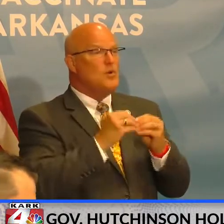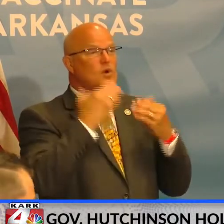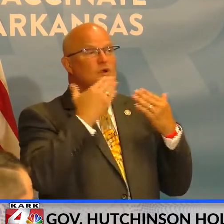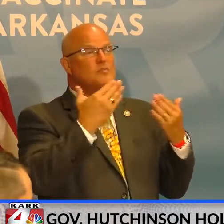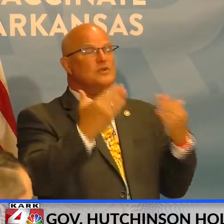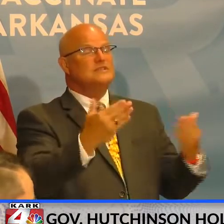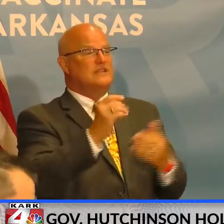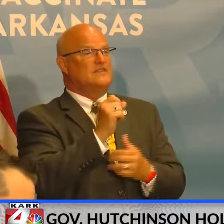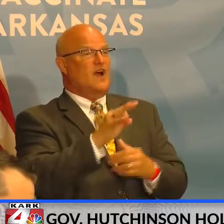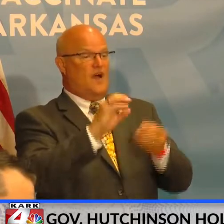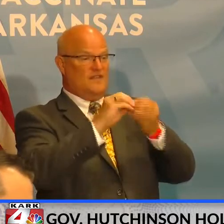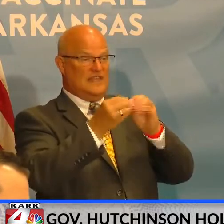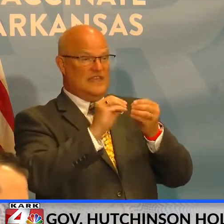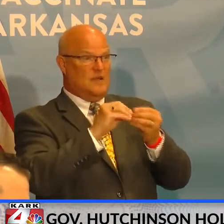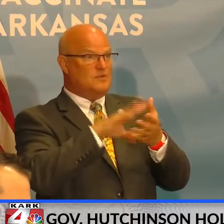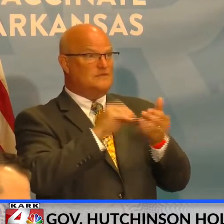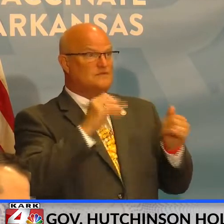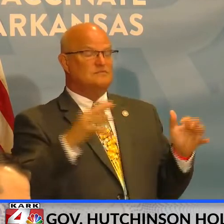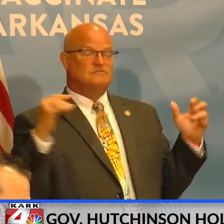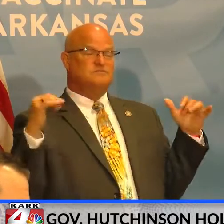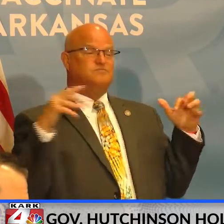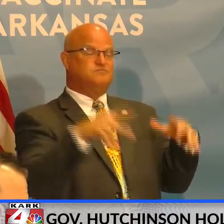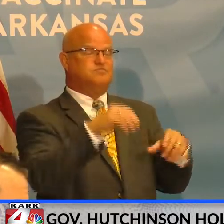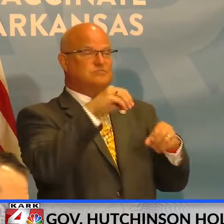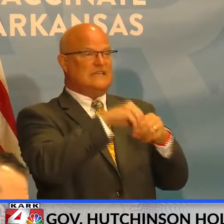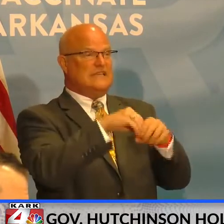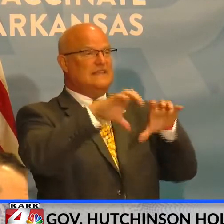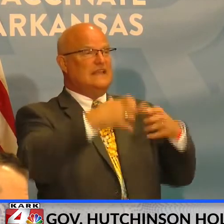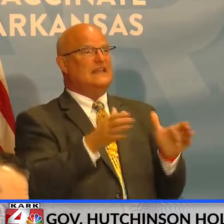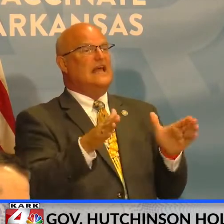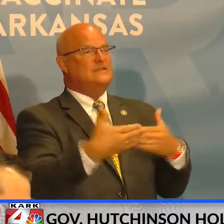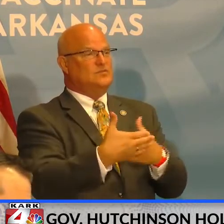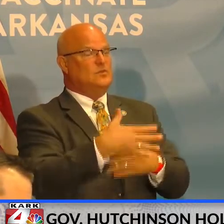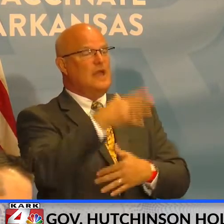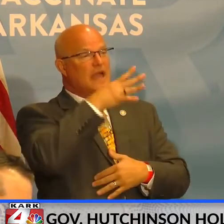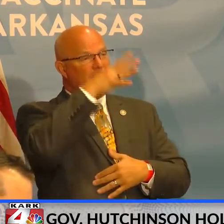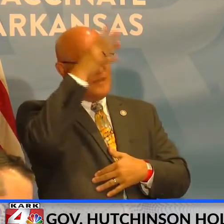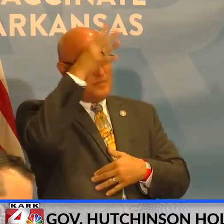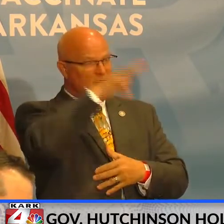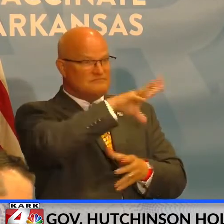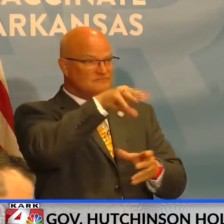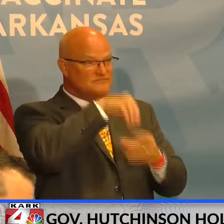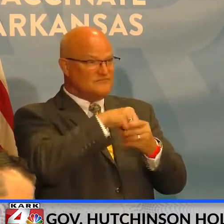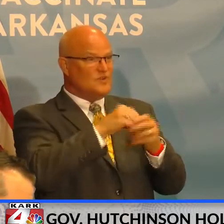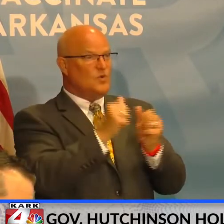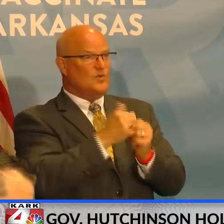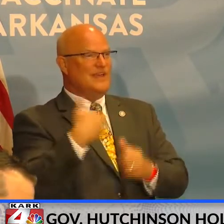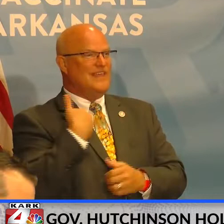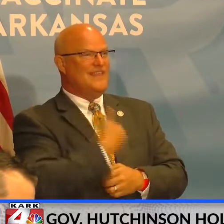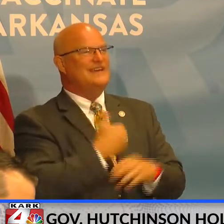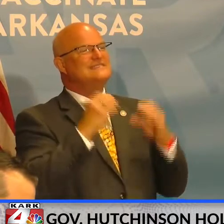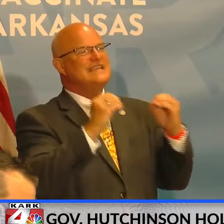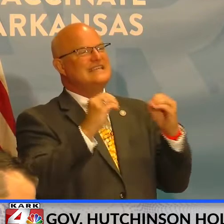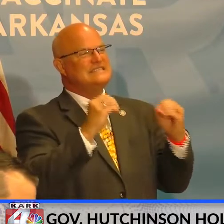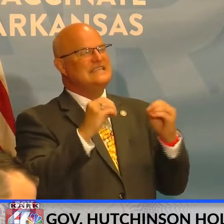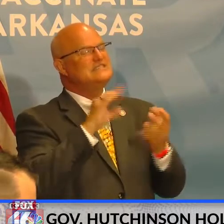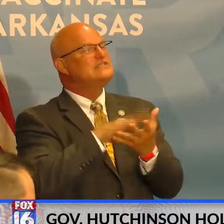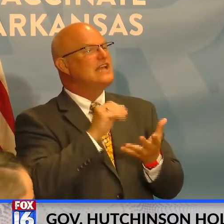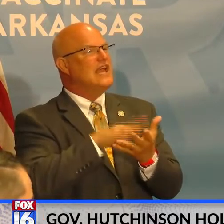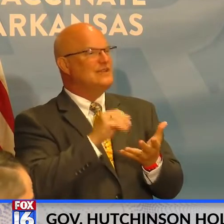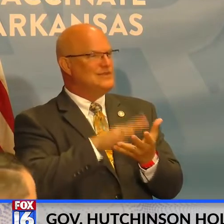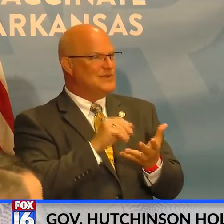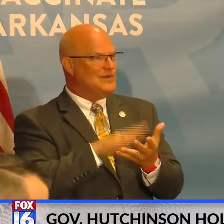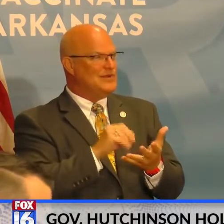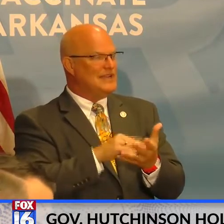of the numbers of students, the numbers of parents that can be engaged with us in teaching and learning. And, um,